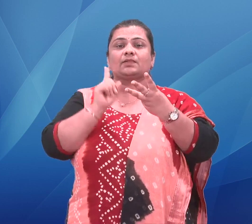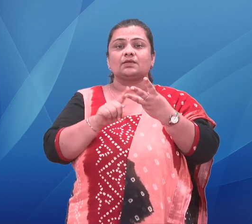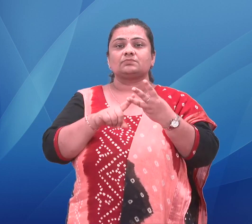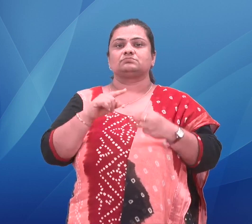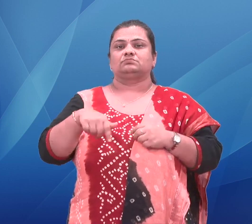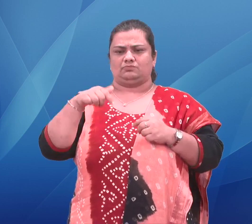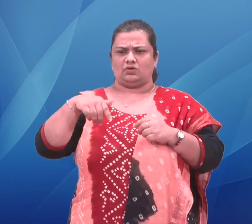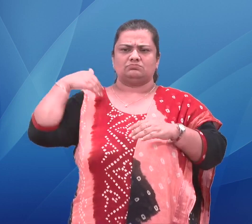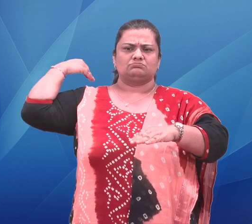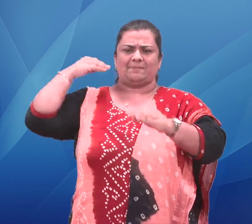hankers.